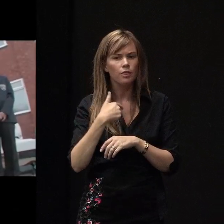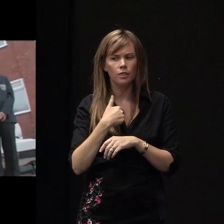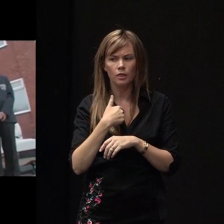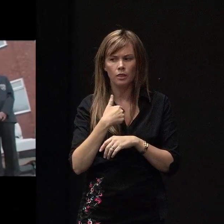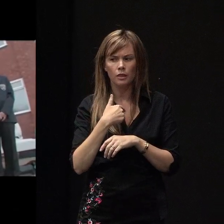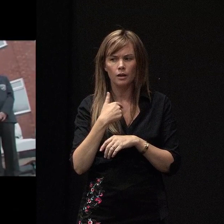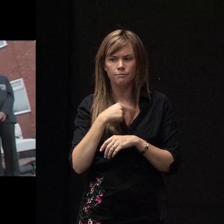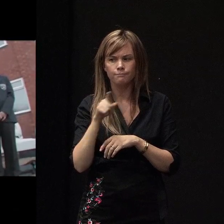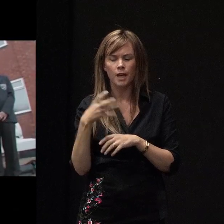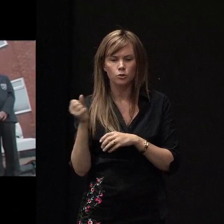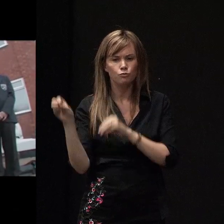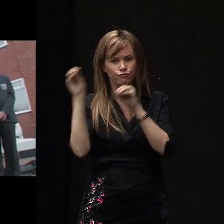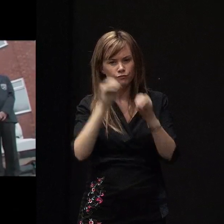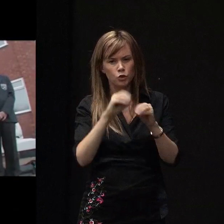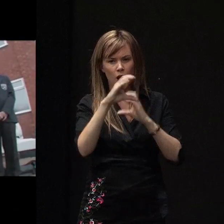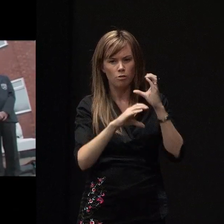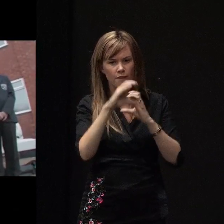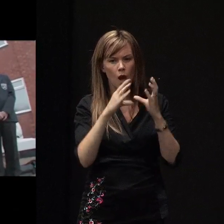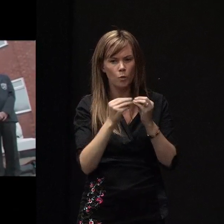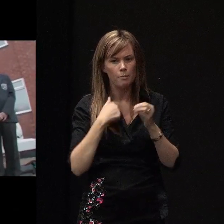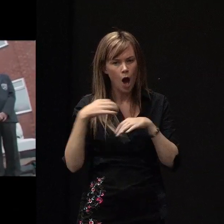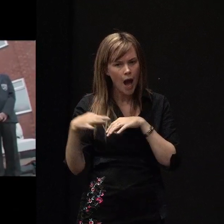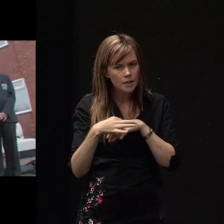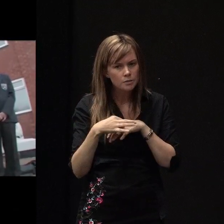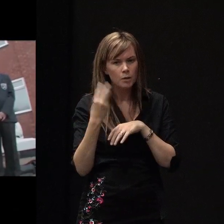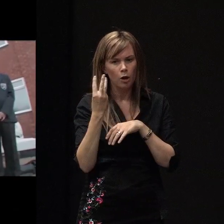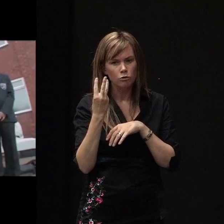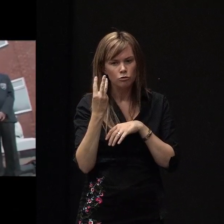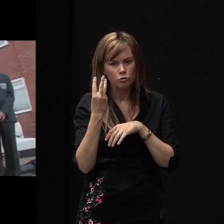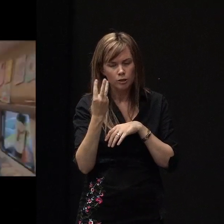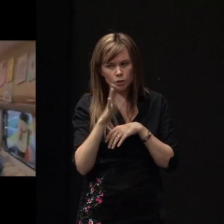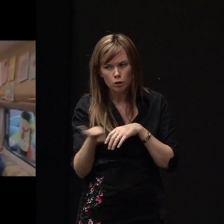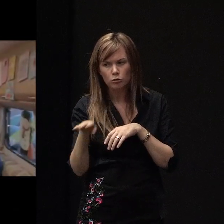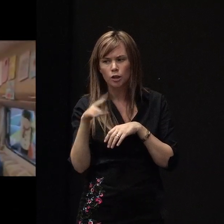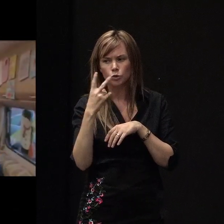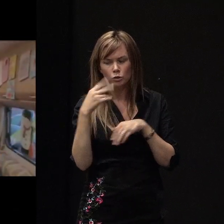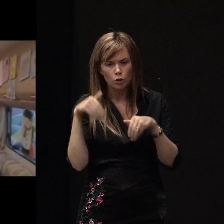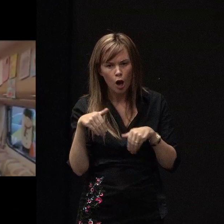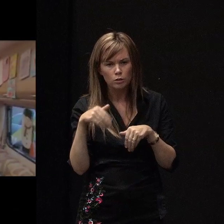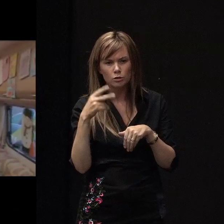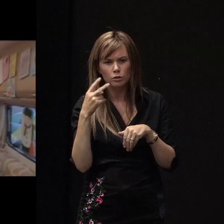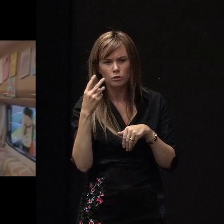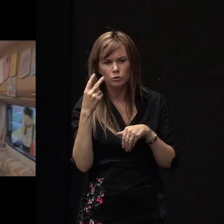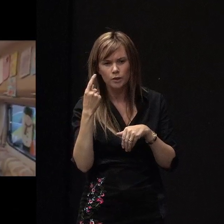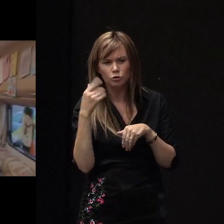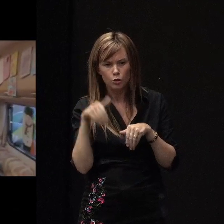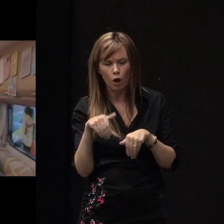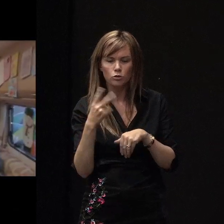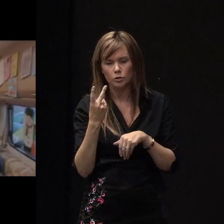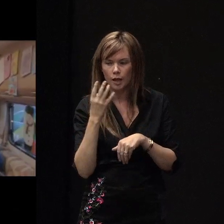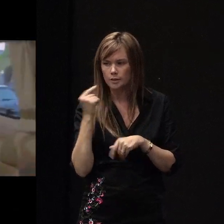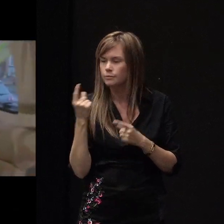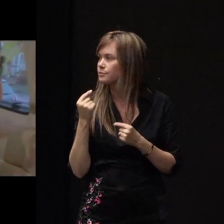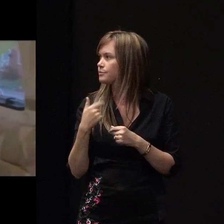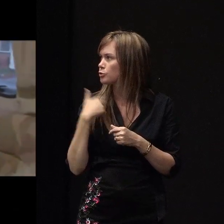the front of the house in the caravan with my husband. I have three children, my dog and my two cats. I'm John, and this is 99 Canterbury Lees.